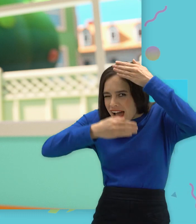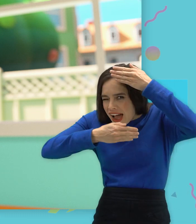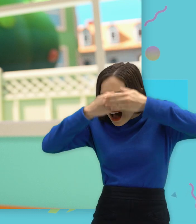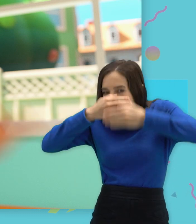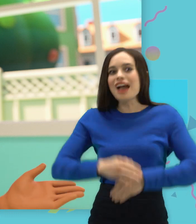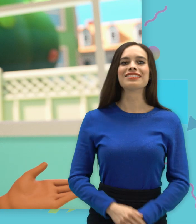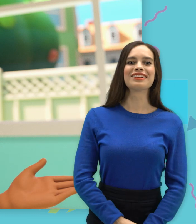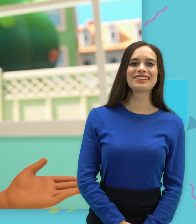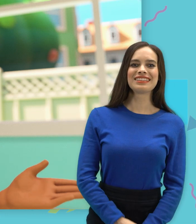Peek-a-boo